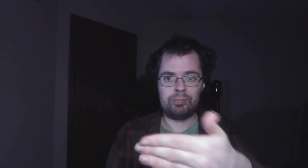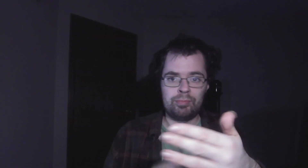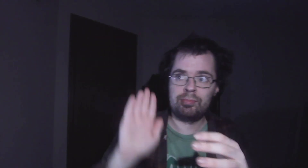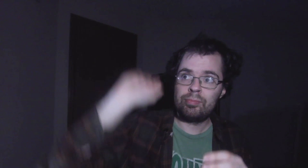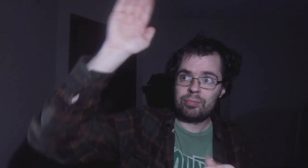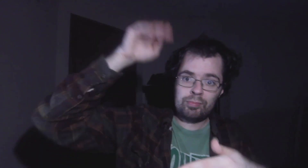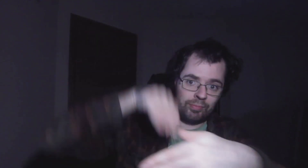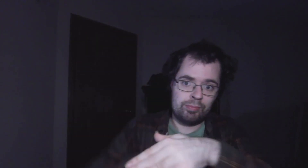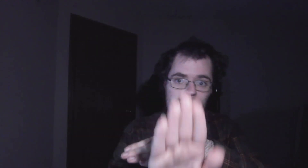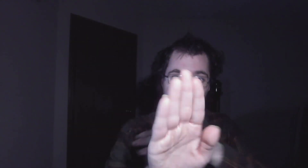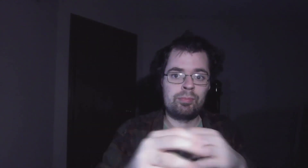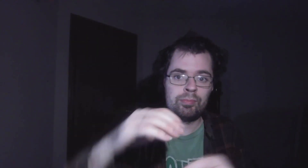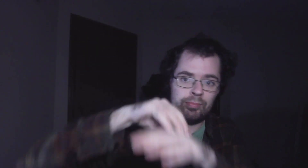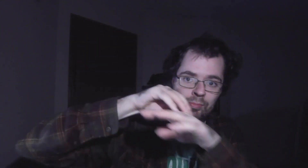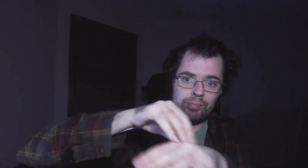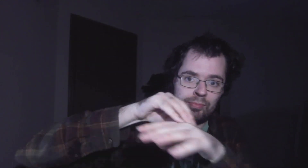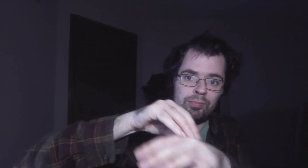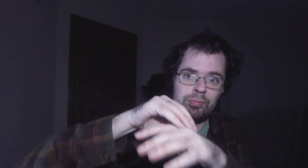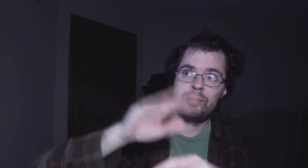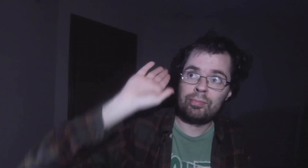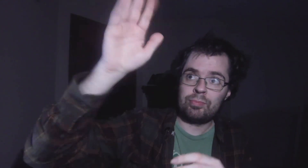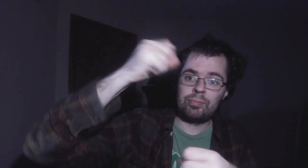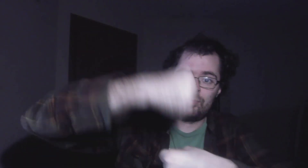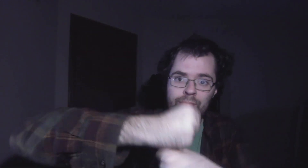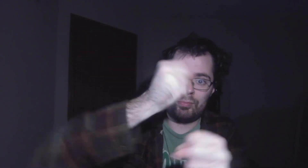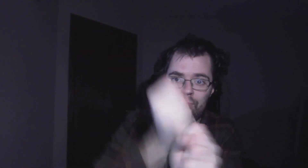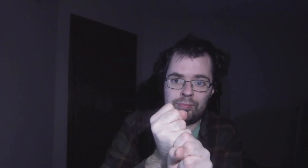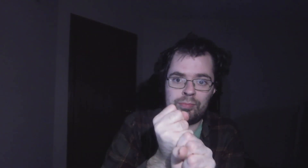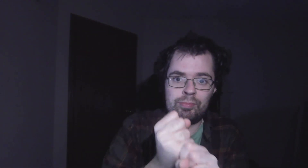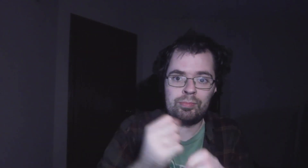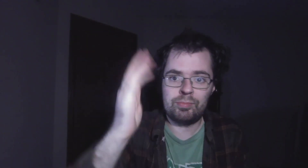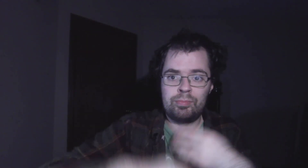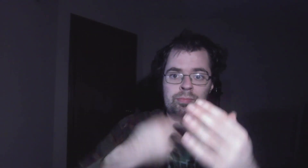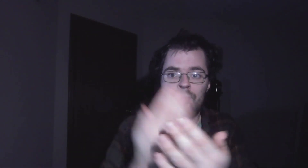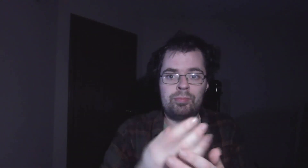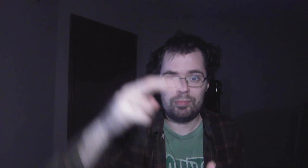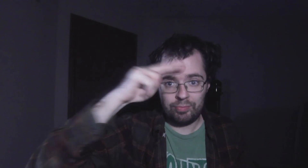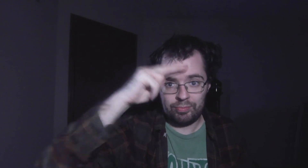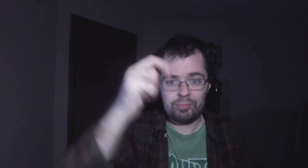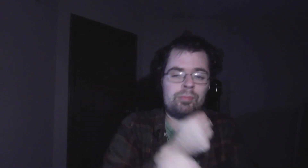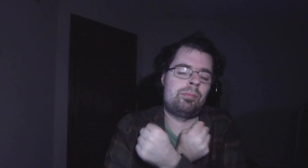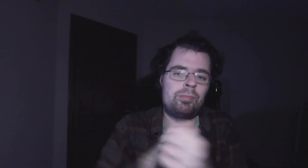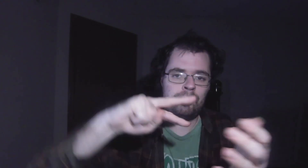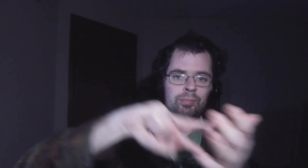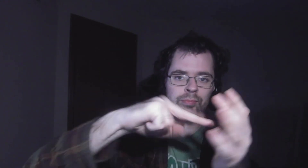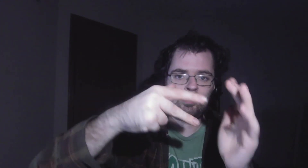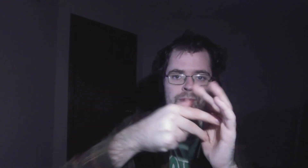you came to the earth you created. All for love's sake became